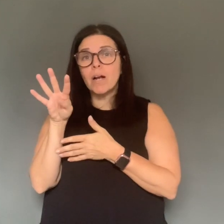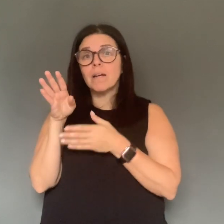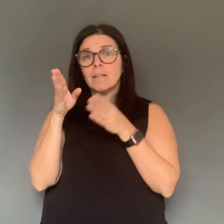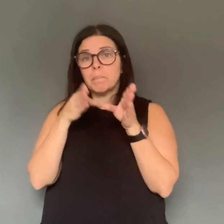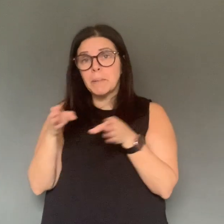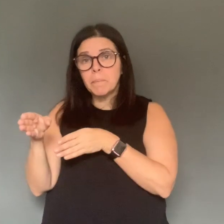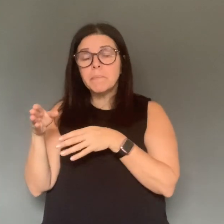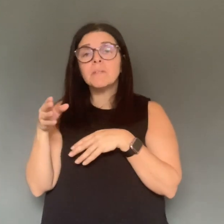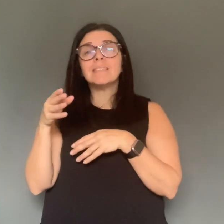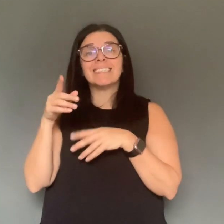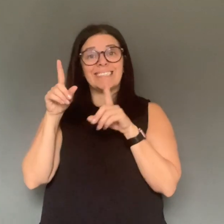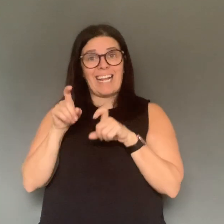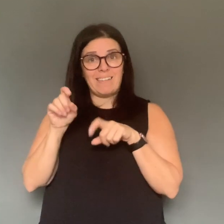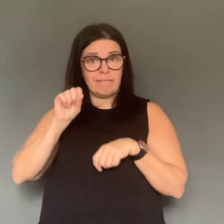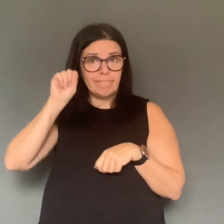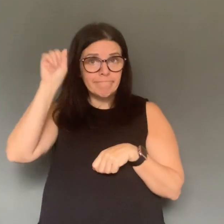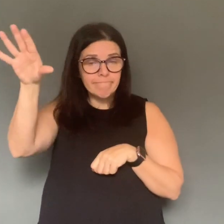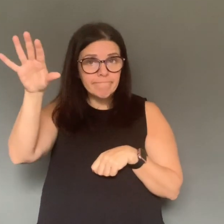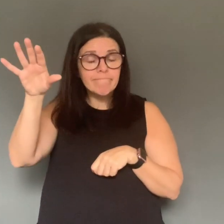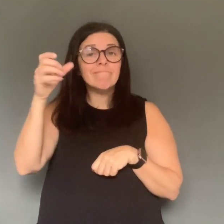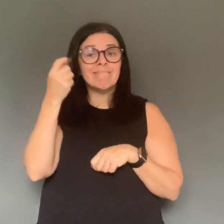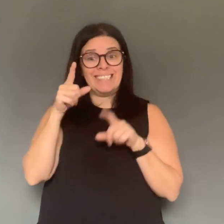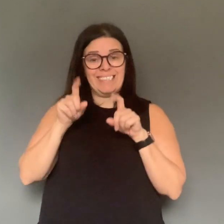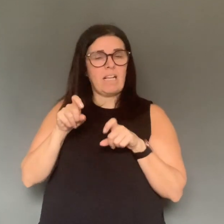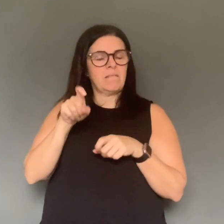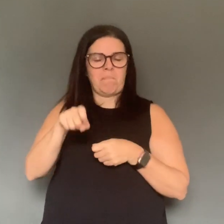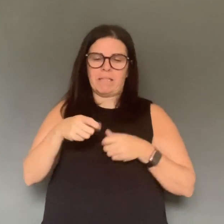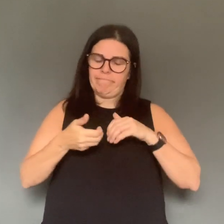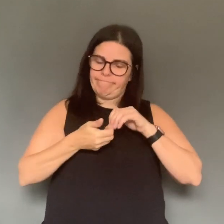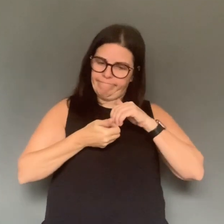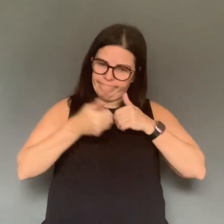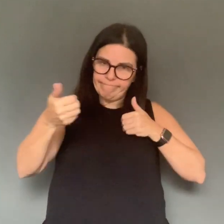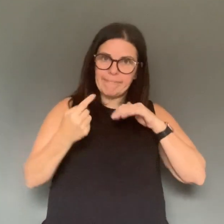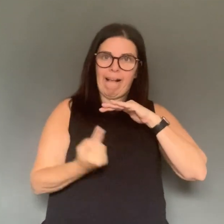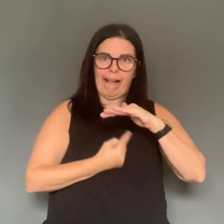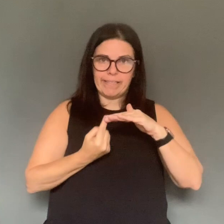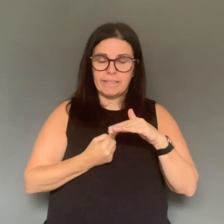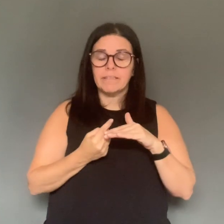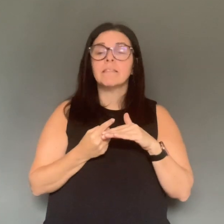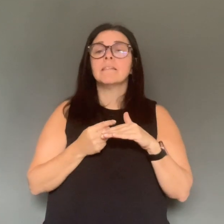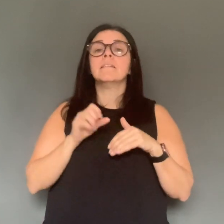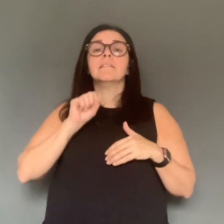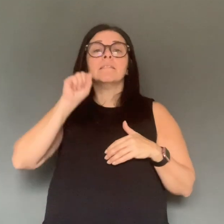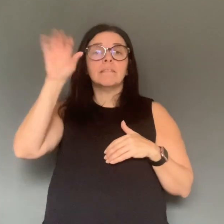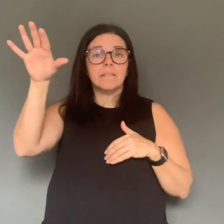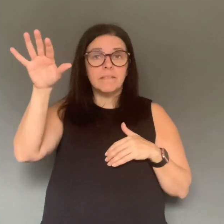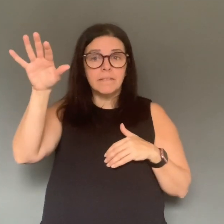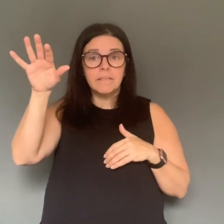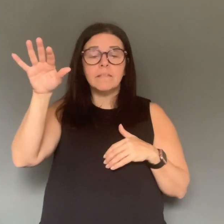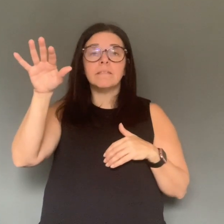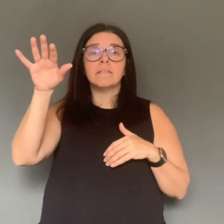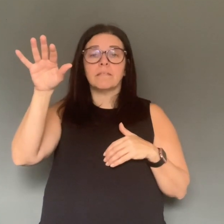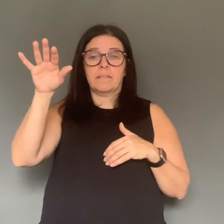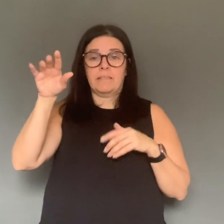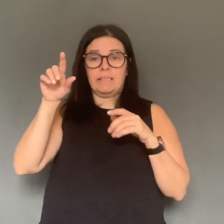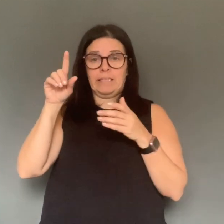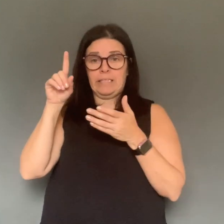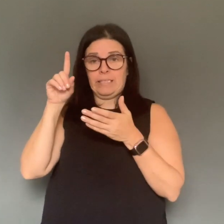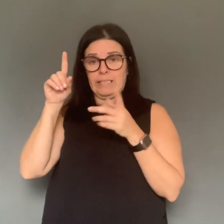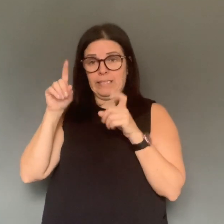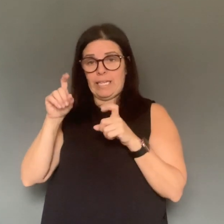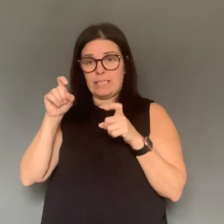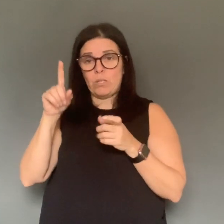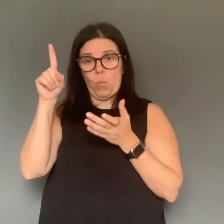tested, 317 tests are pending. Testing for COVID-19 should be based on clinical assessment.